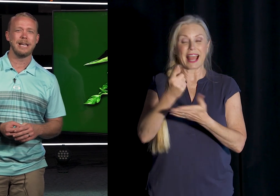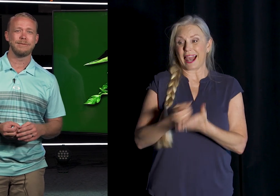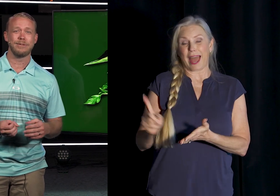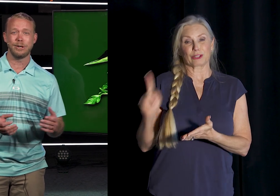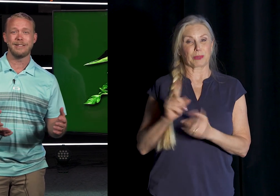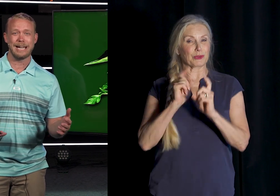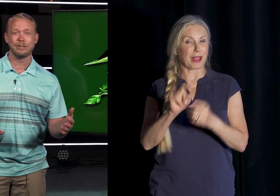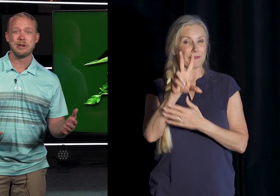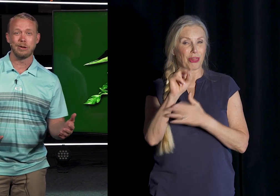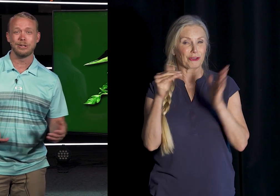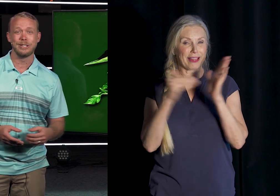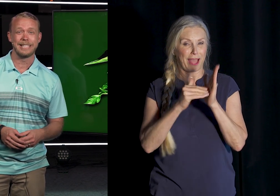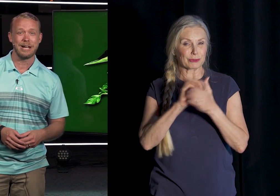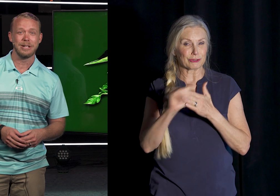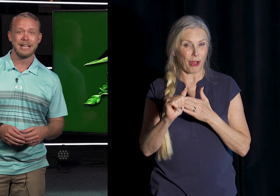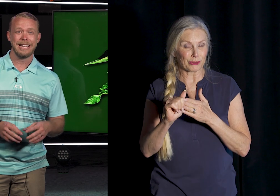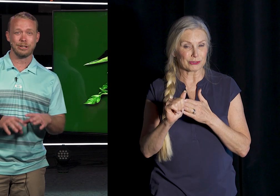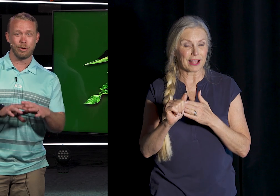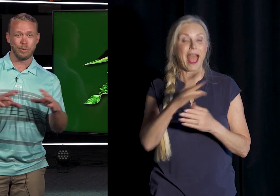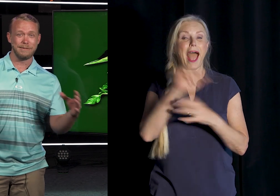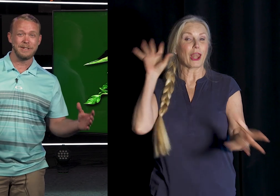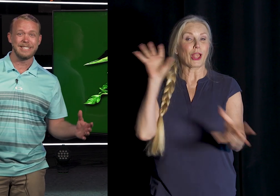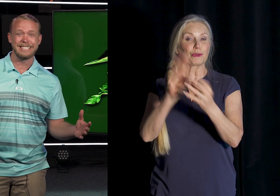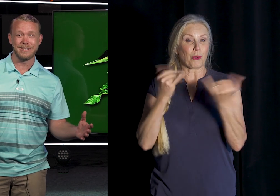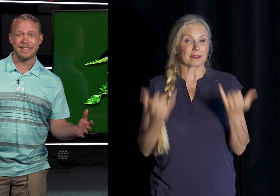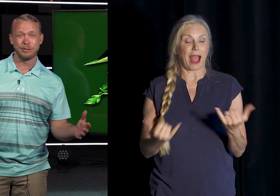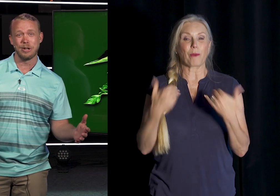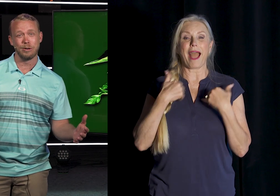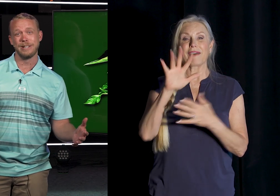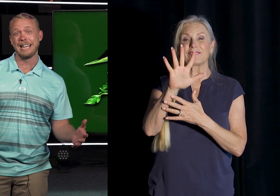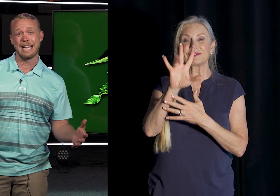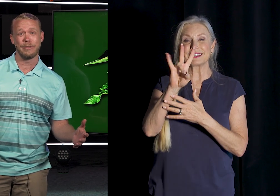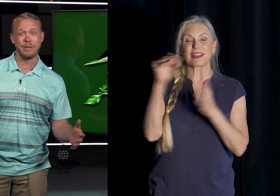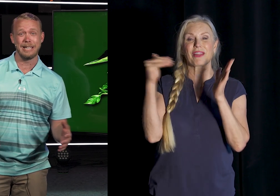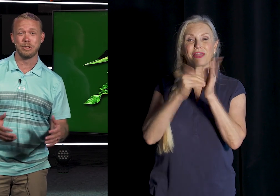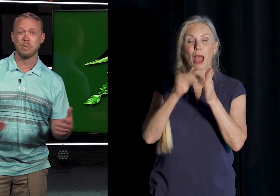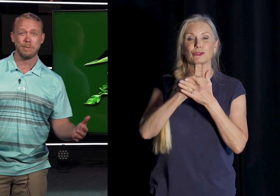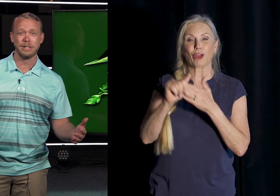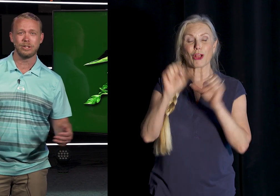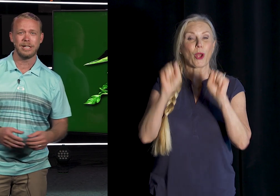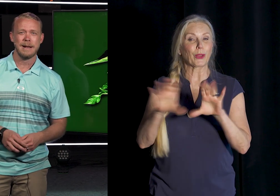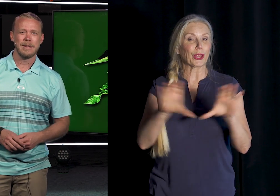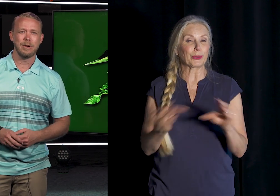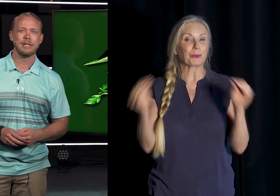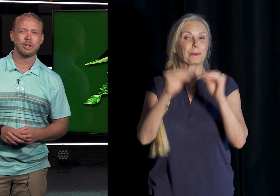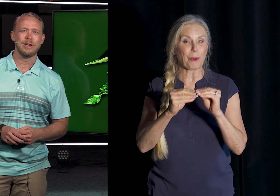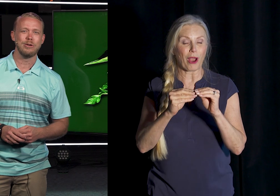gave $30,000 to this account. In total, we have $57,000 in that account that we can even do more ministry. I want to make sure that you